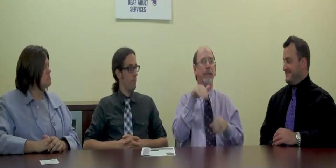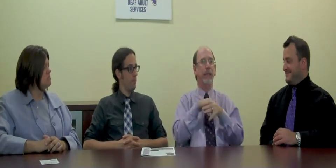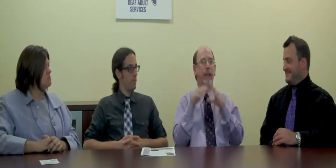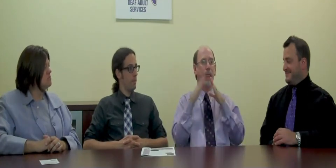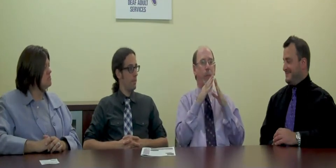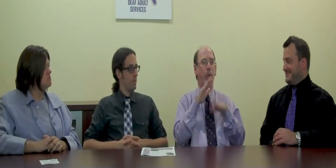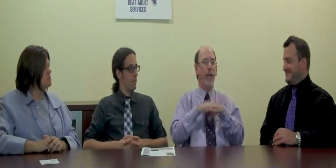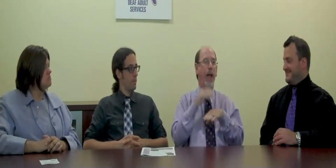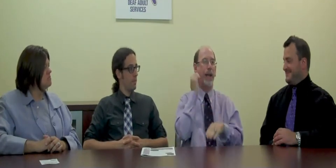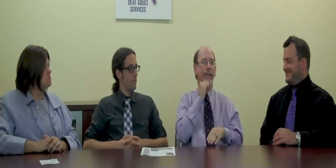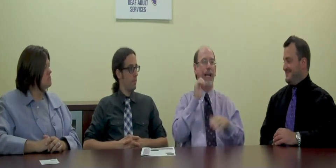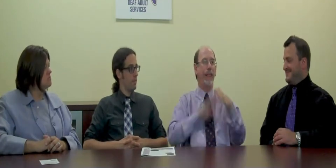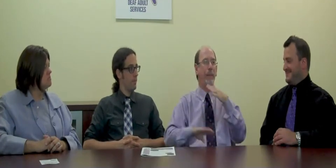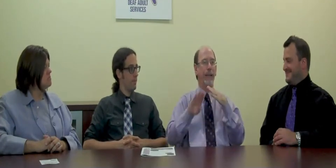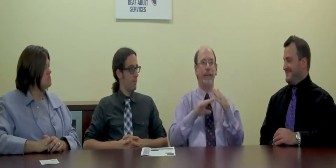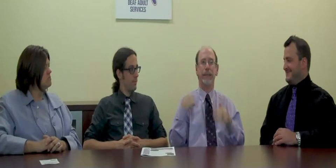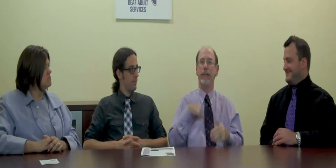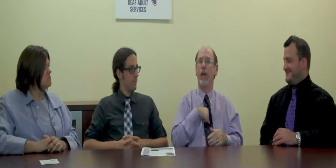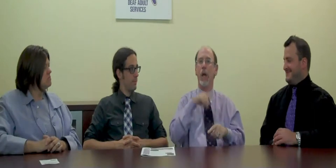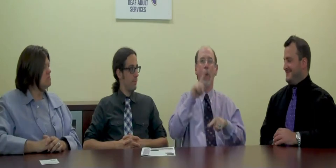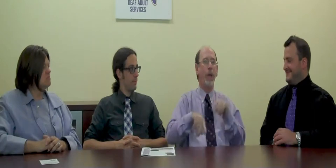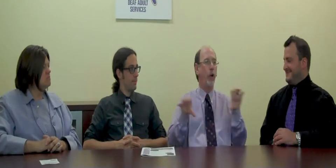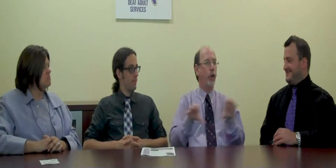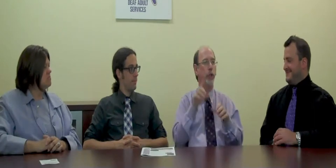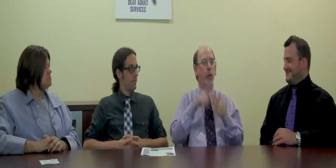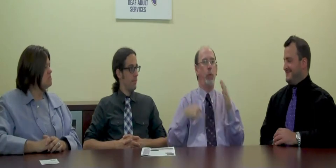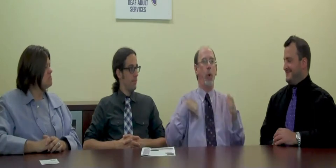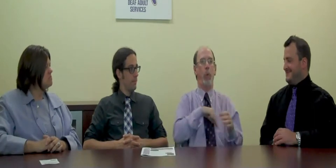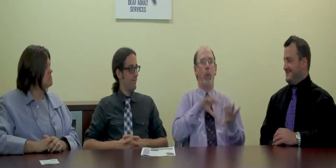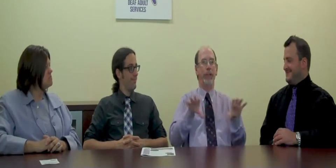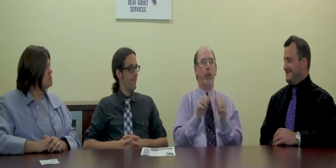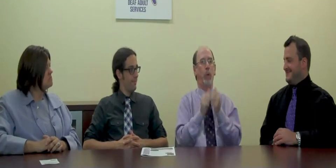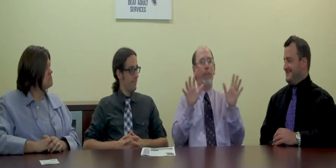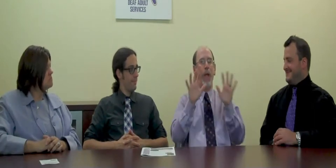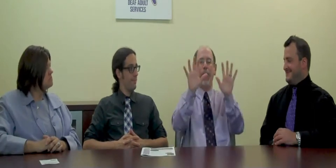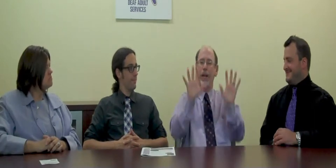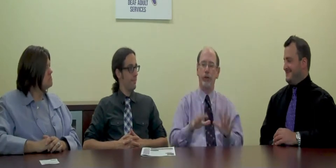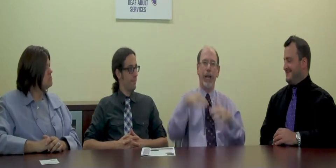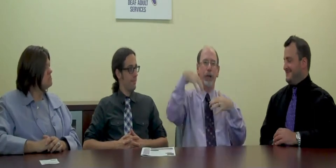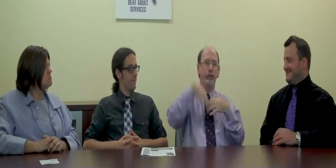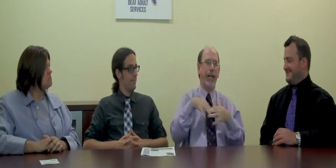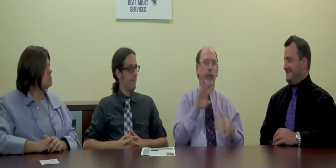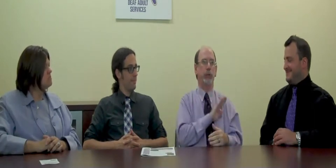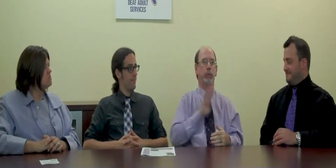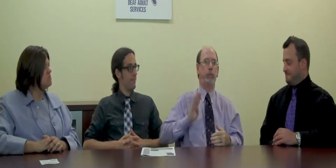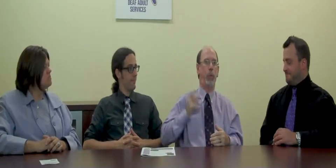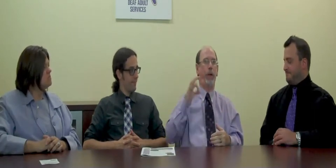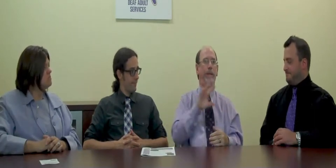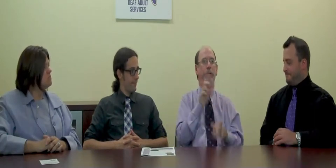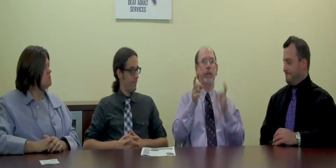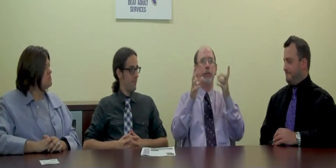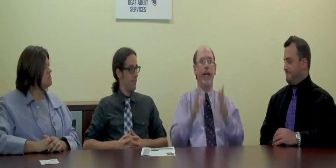support DOS in the community on a daily basis. We couldn't do what we do without a great grassroots board of directors.